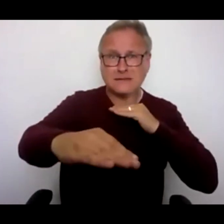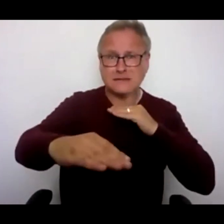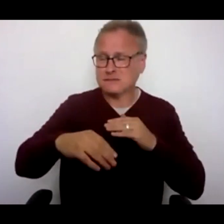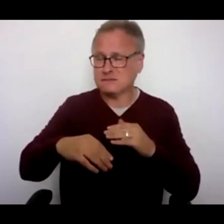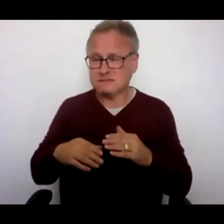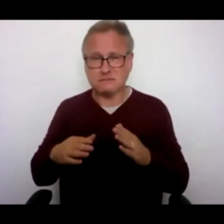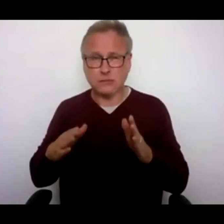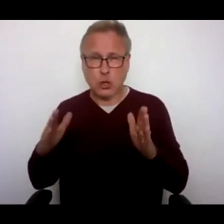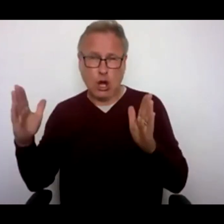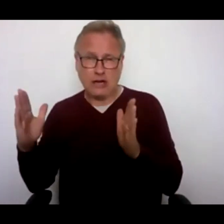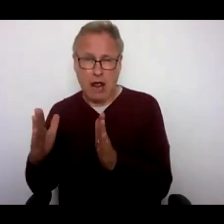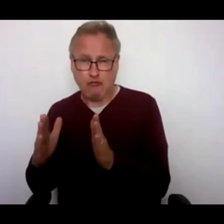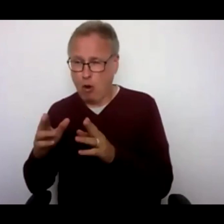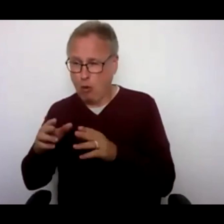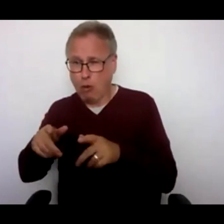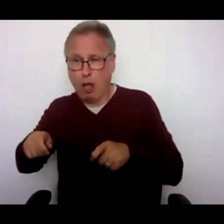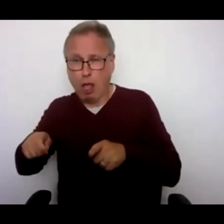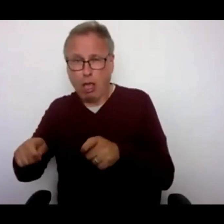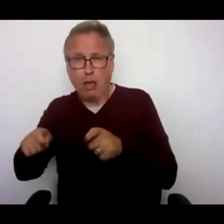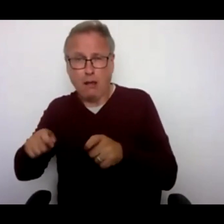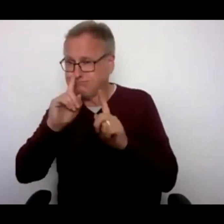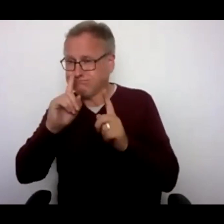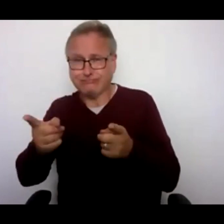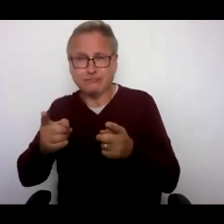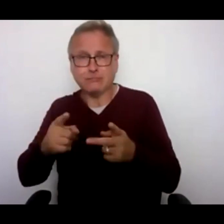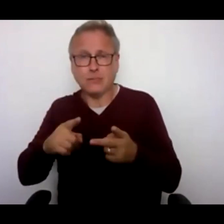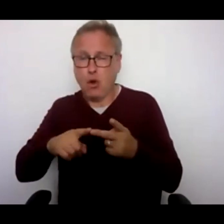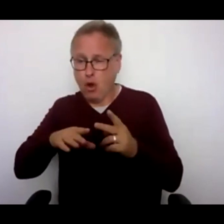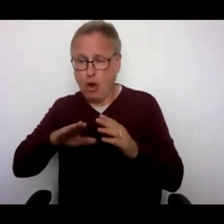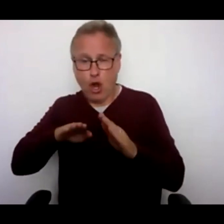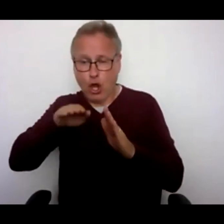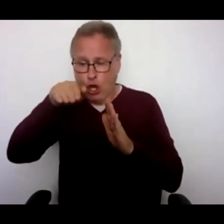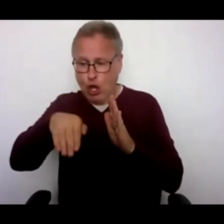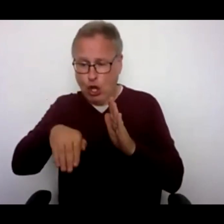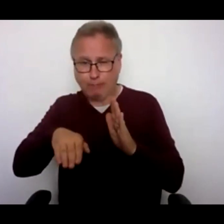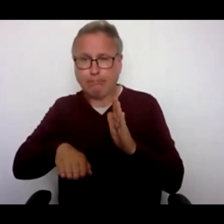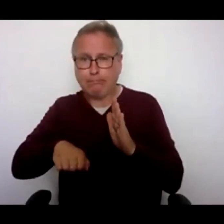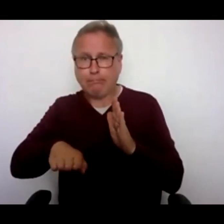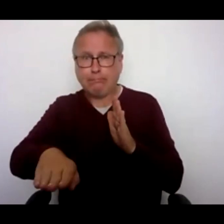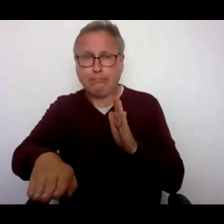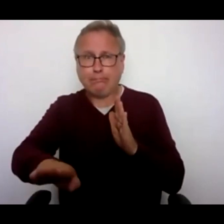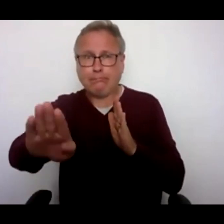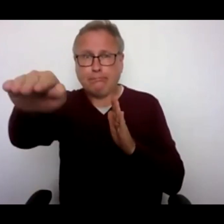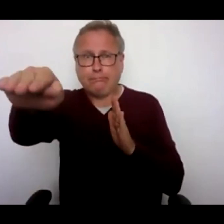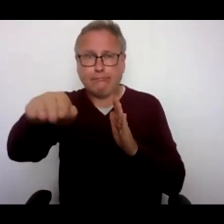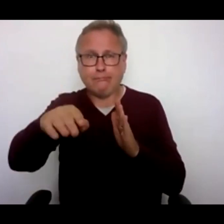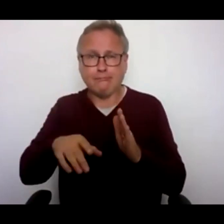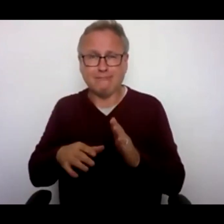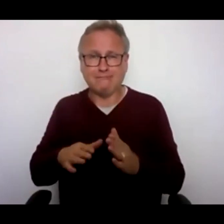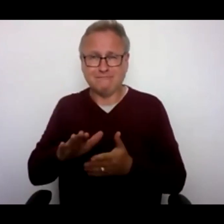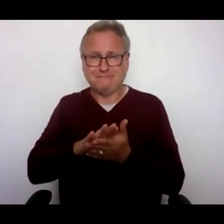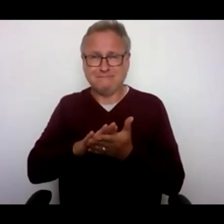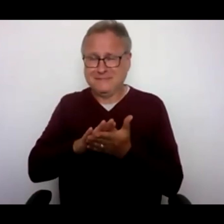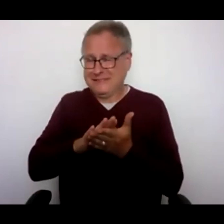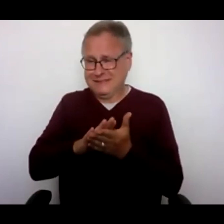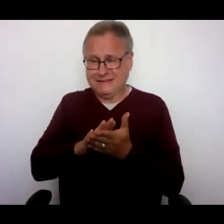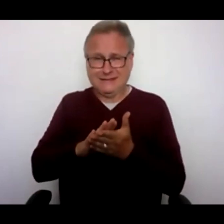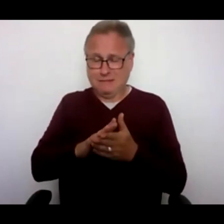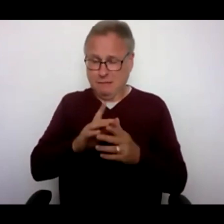narrow. There are not enough dropped curbs. Dropped curbs are sloping bits of pavement to